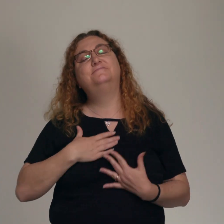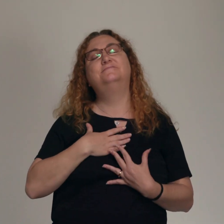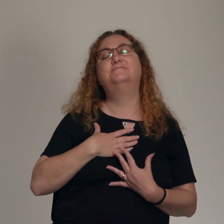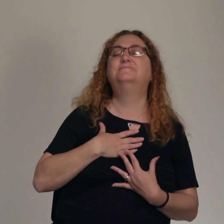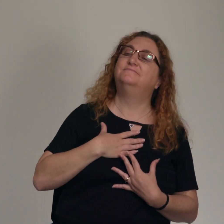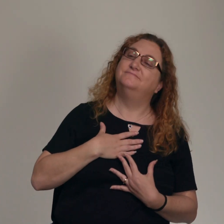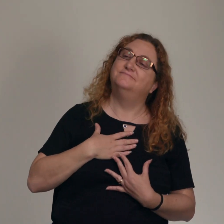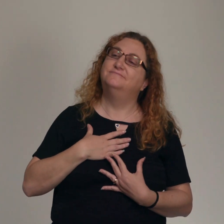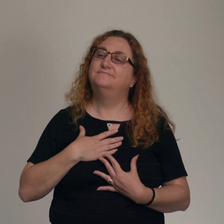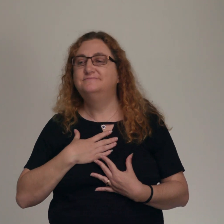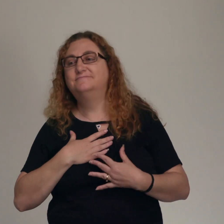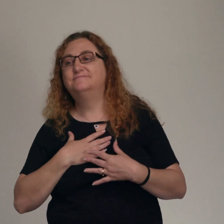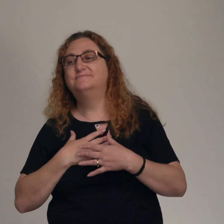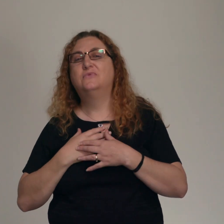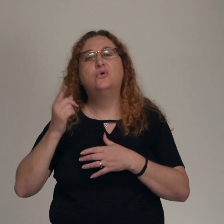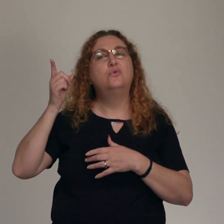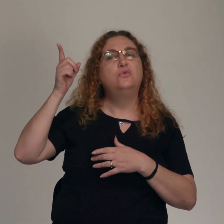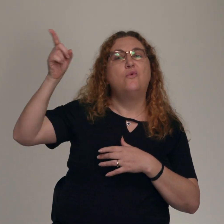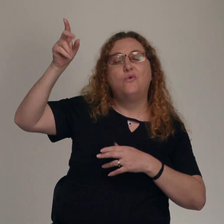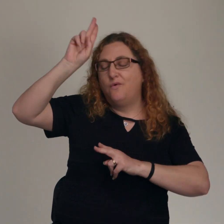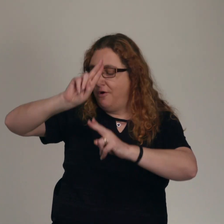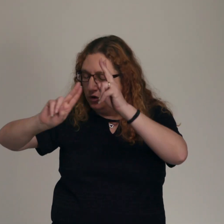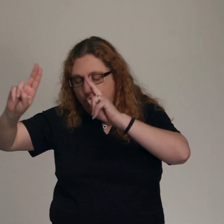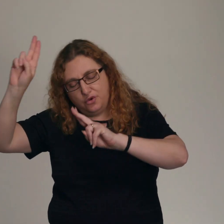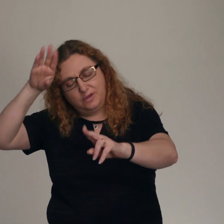as you are honored